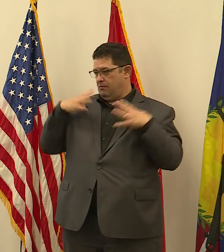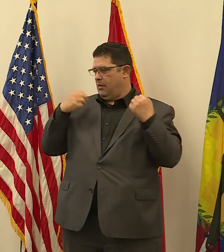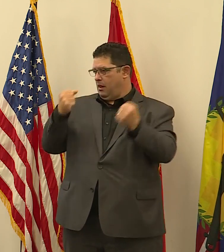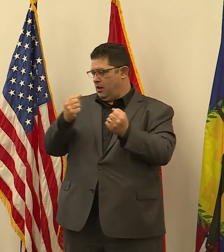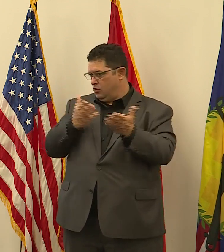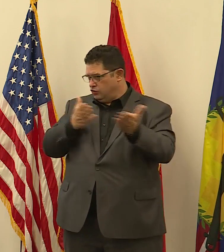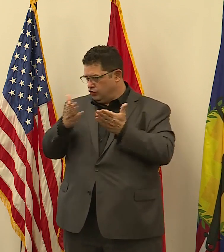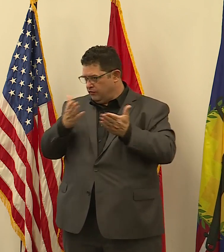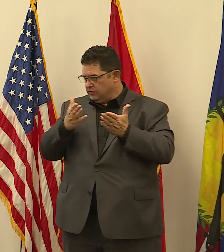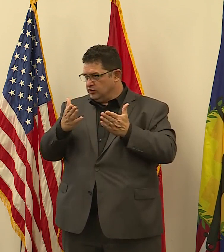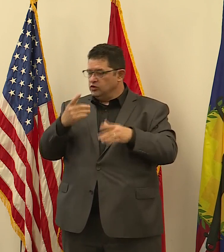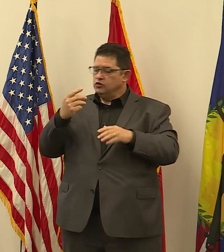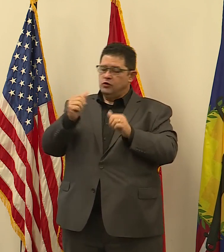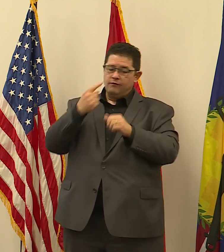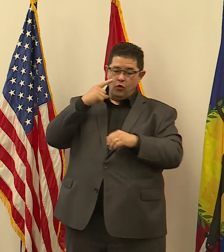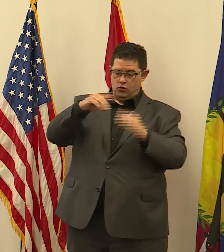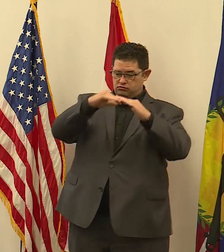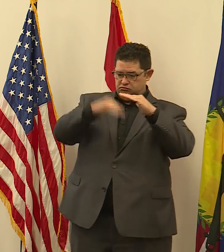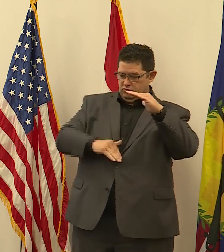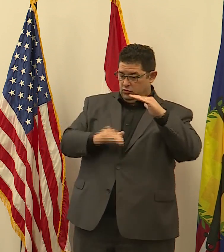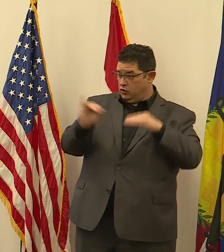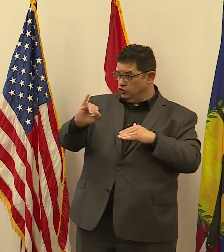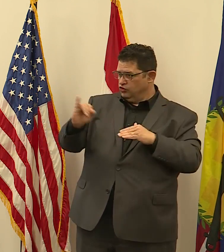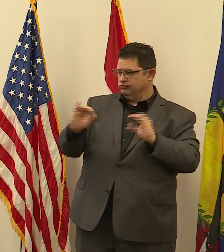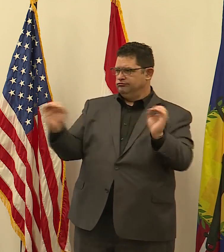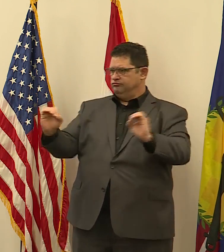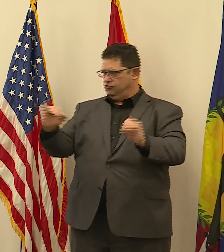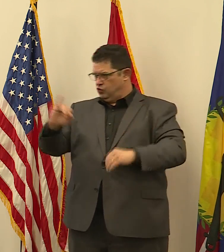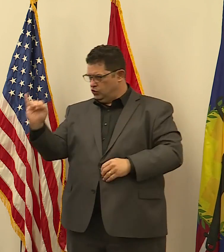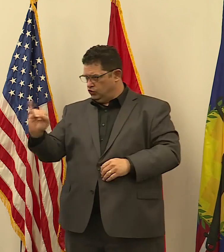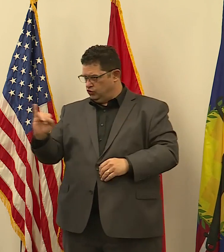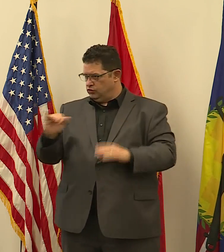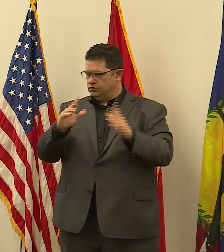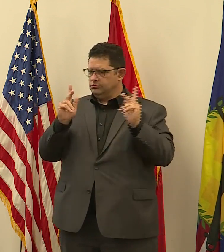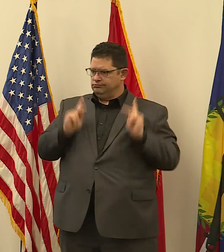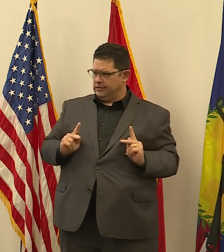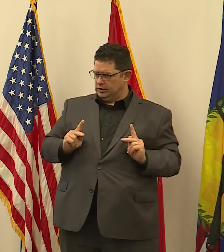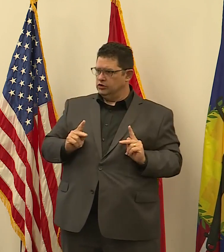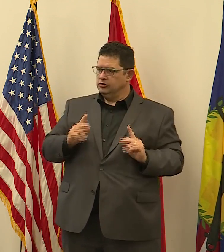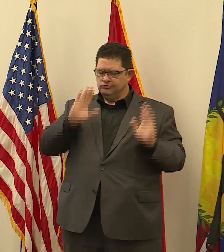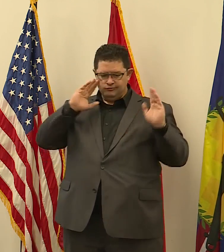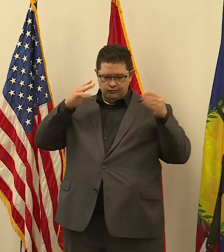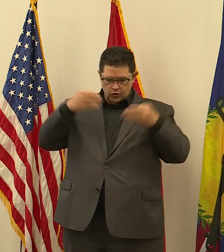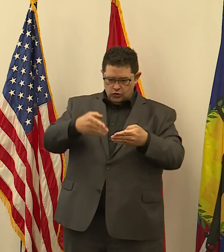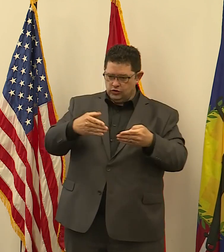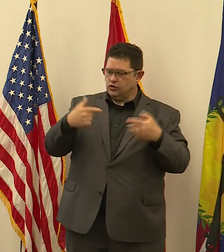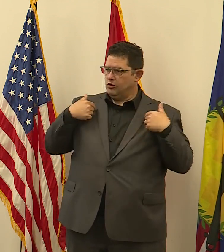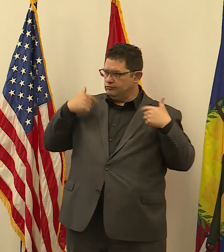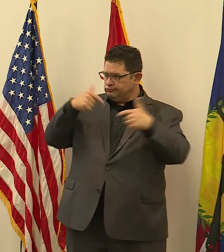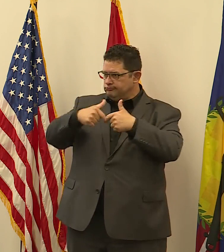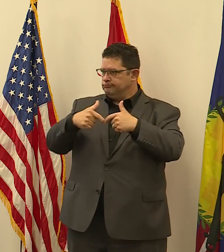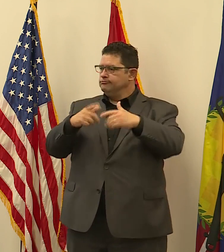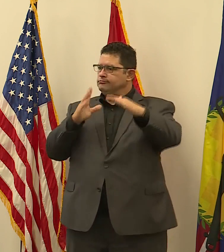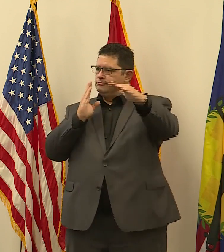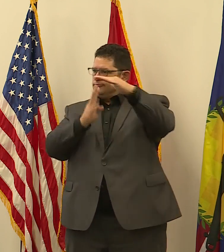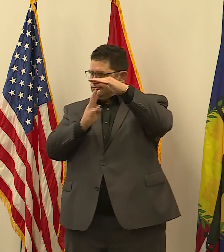underinsured and uninsured patients in St. Louis County, focusing on the immigrant population and